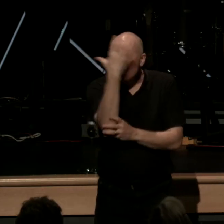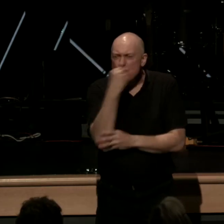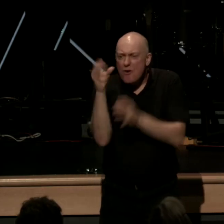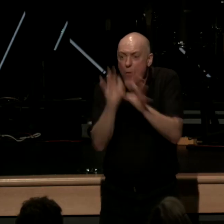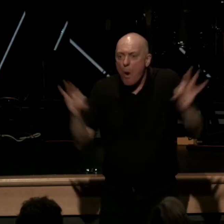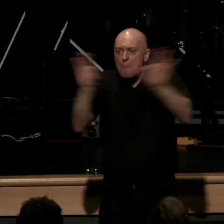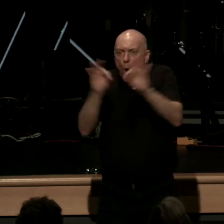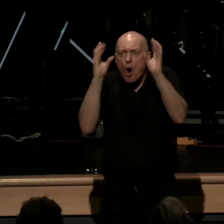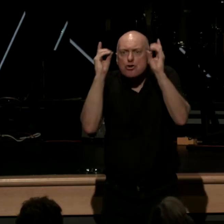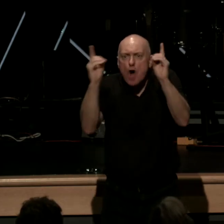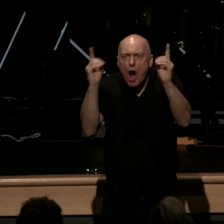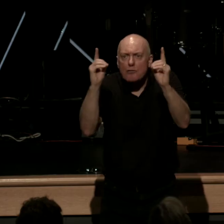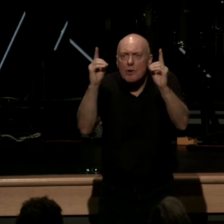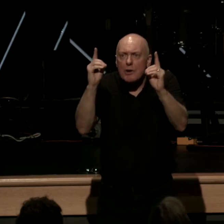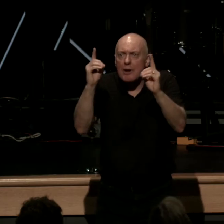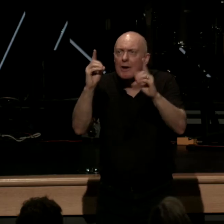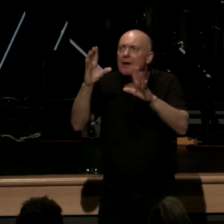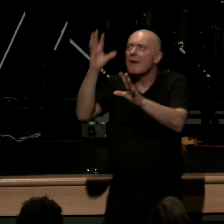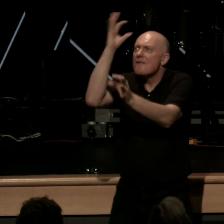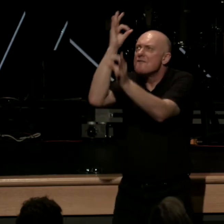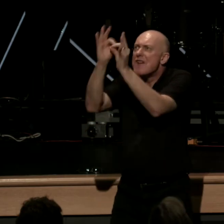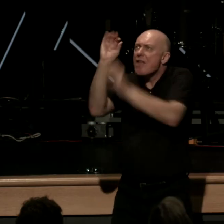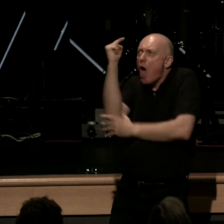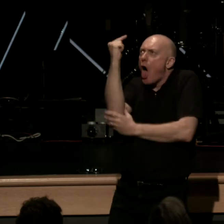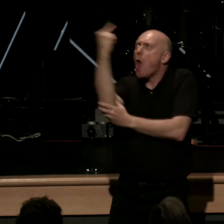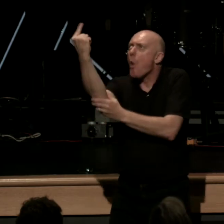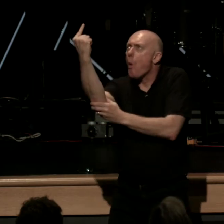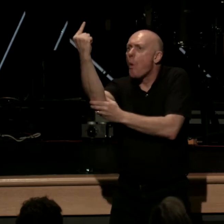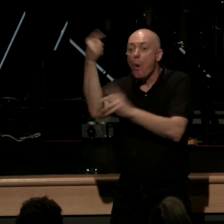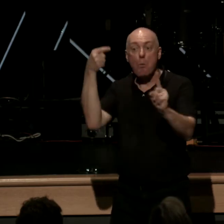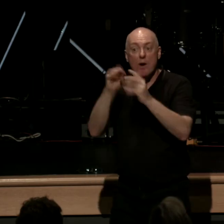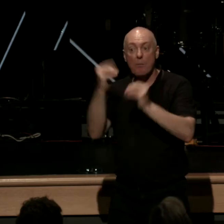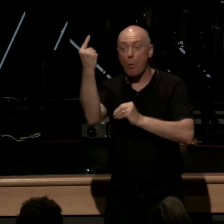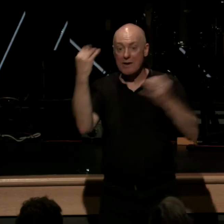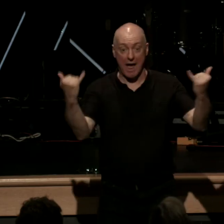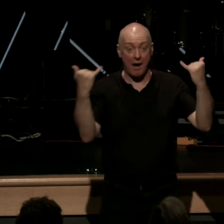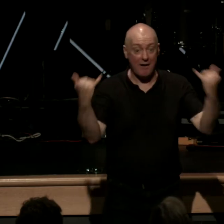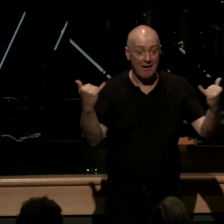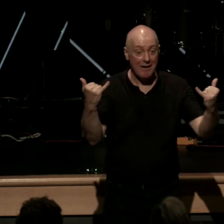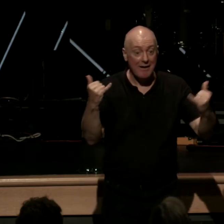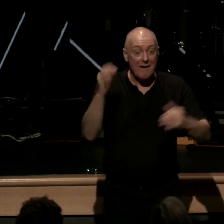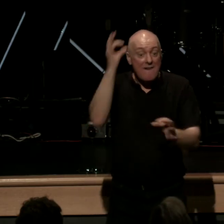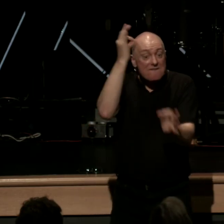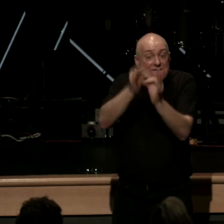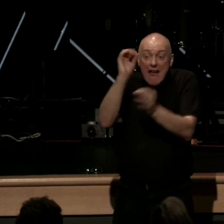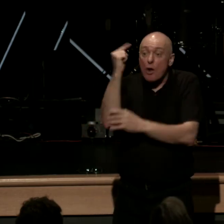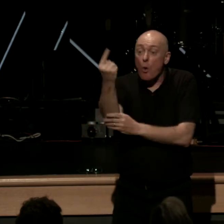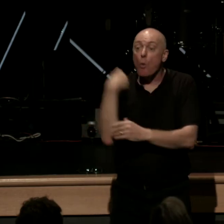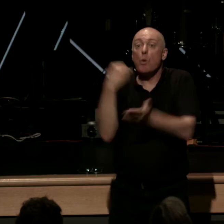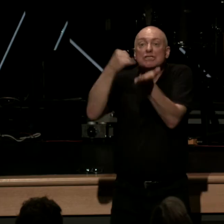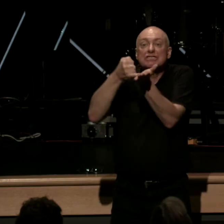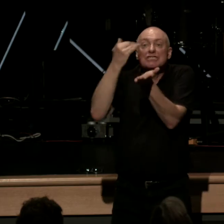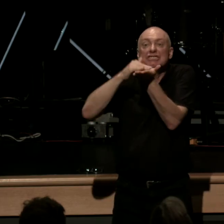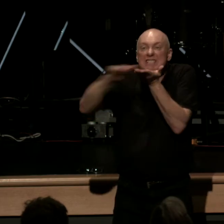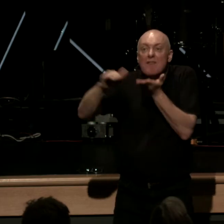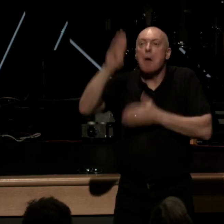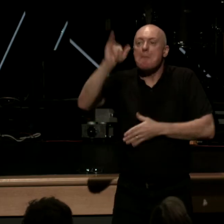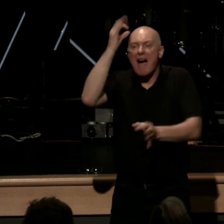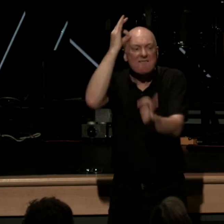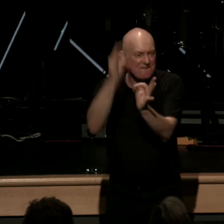doctrine sola fide for point number one is this sola fide we are justified by faith not trying